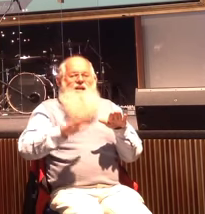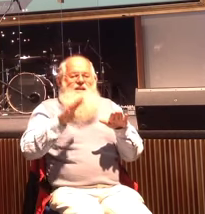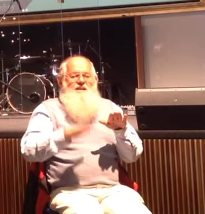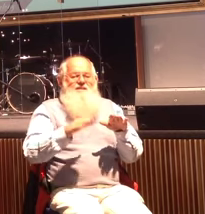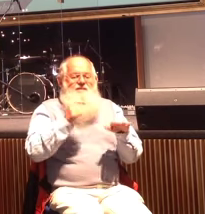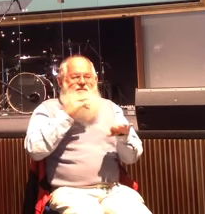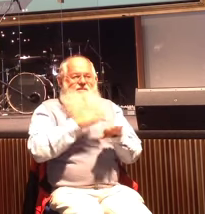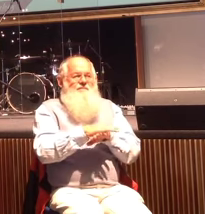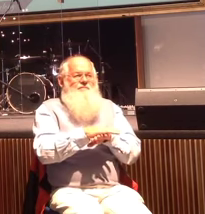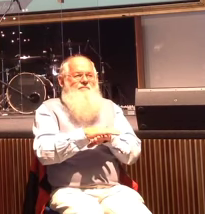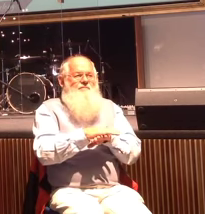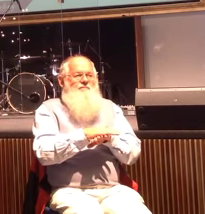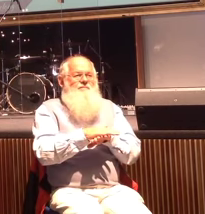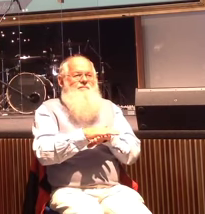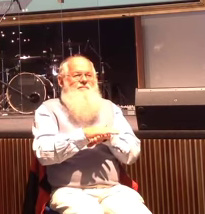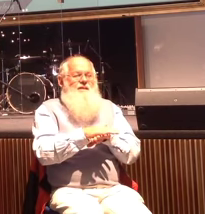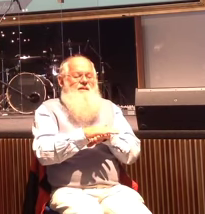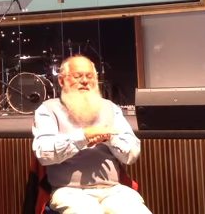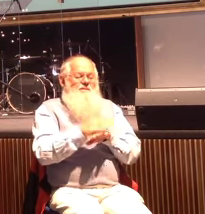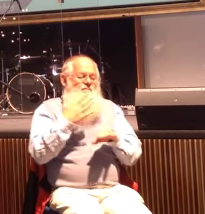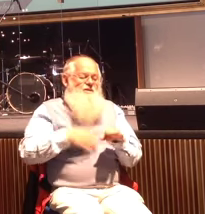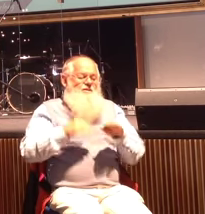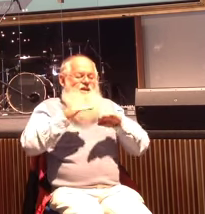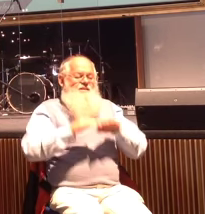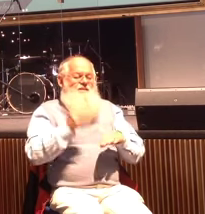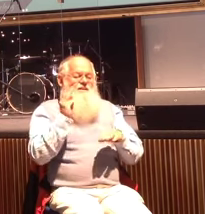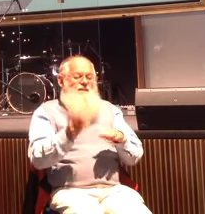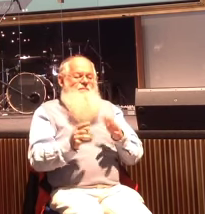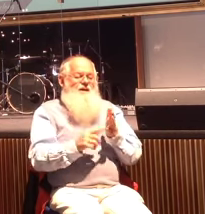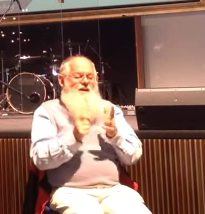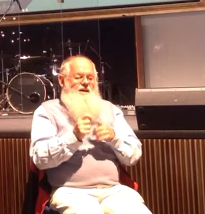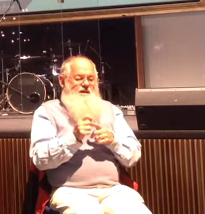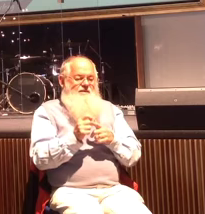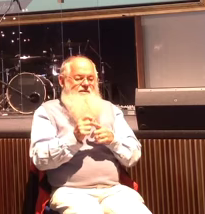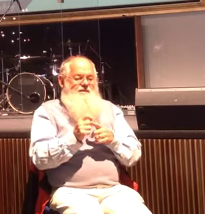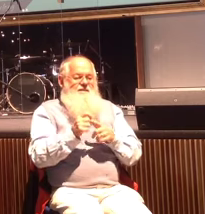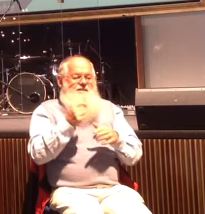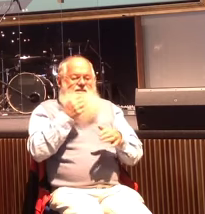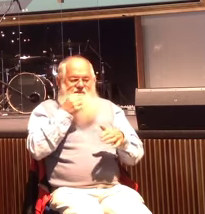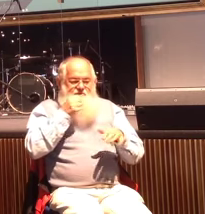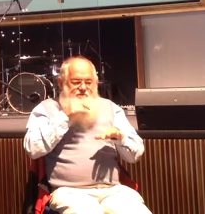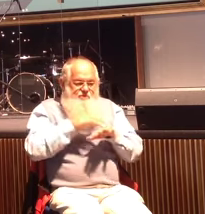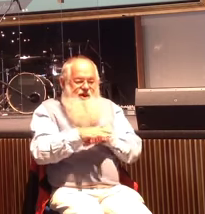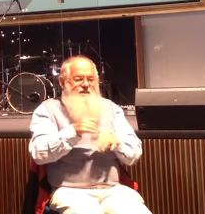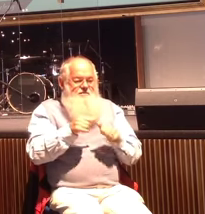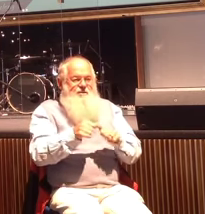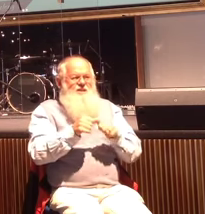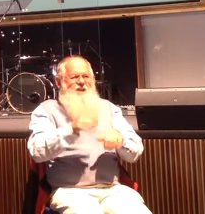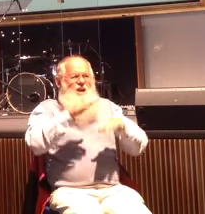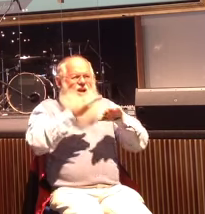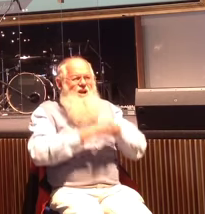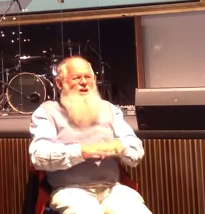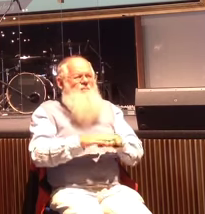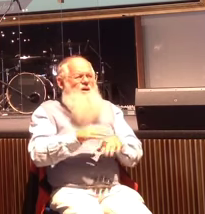I sat him up, he'd had a drop in his blood pressure, and he was unconscious because his blood pressure was too low. So I'm in this crisis. I'm looking at him.